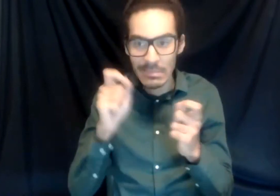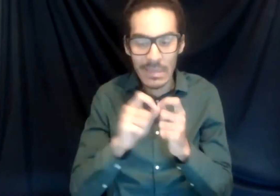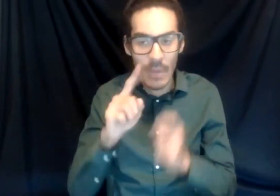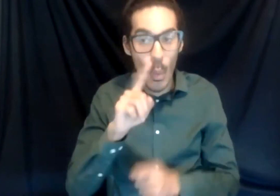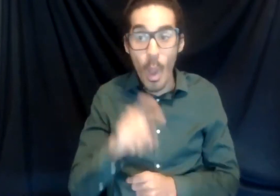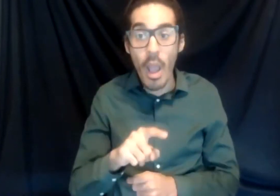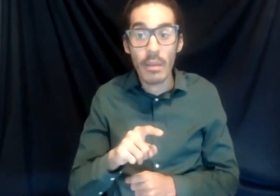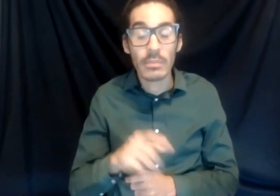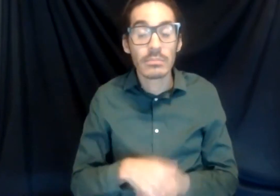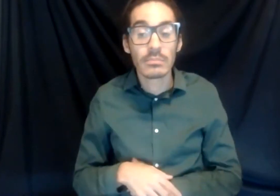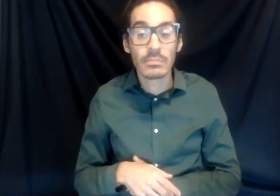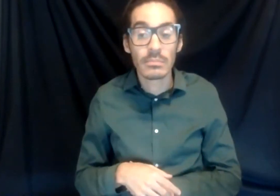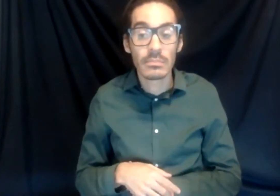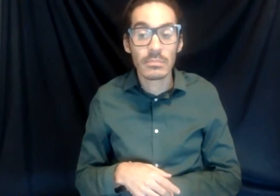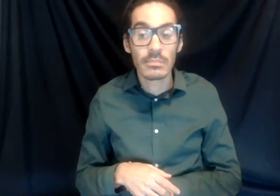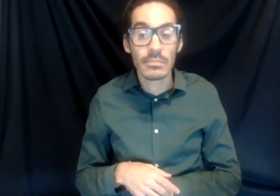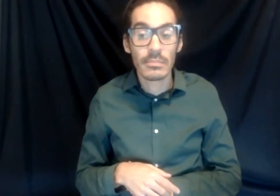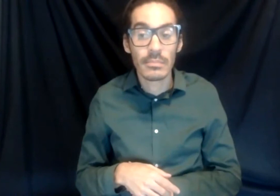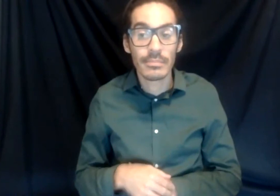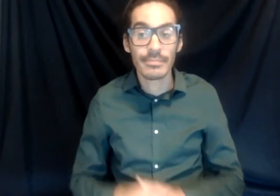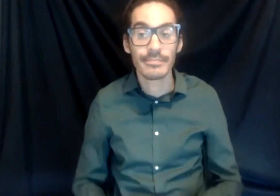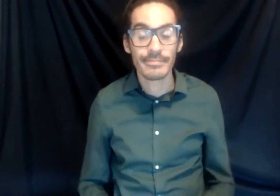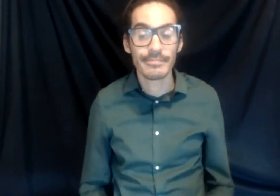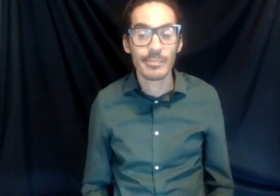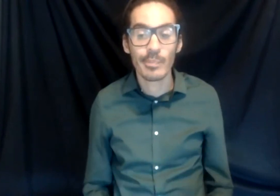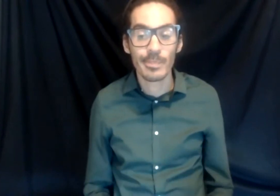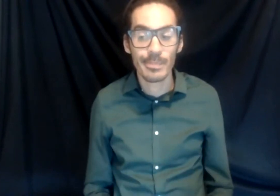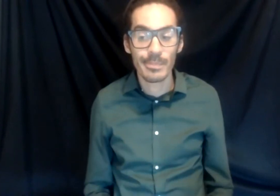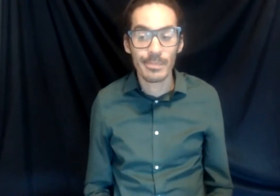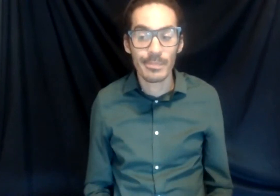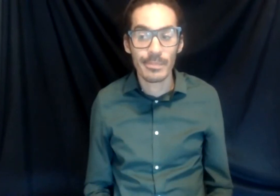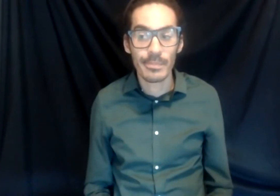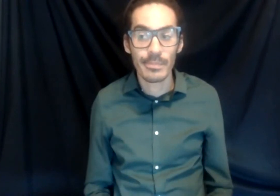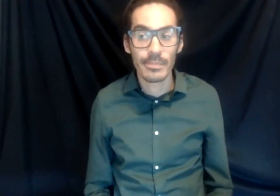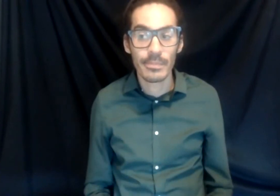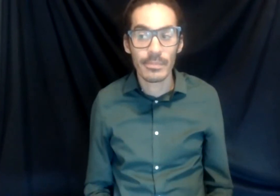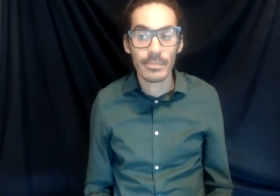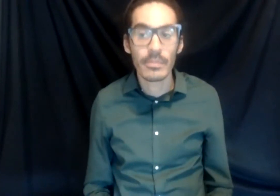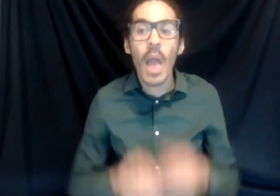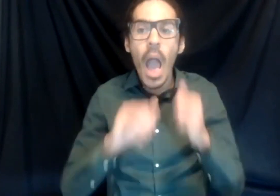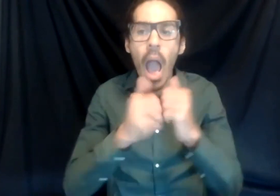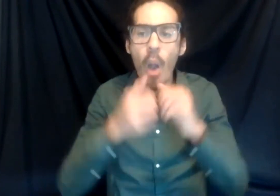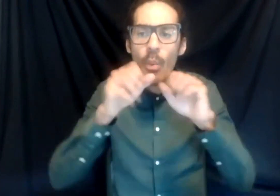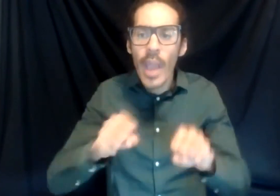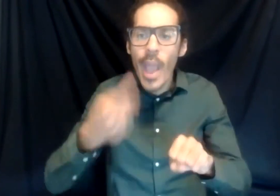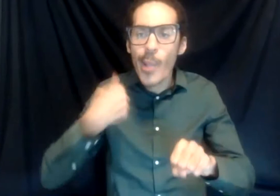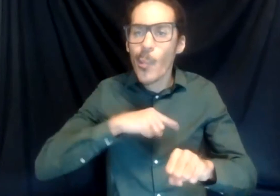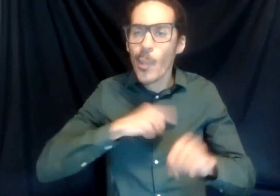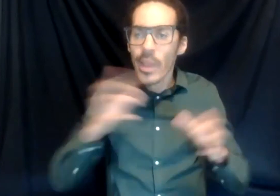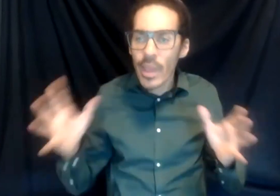broaden and then generally say or ask, you know, how can we encourage more